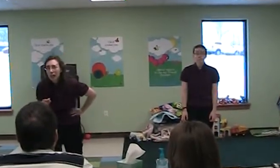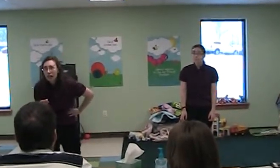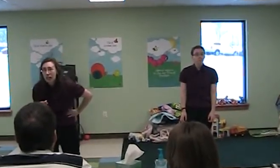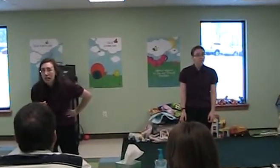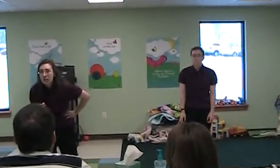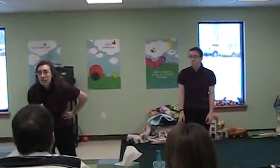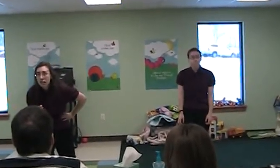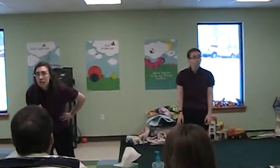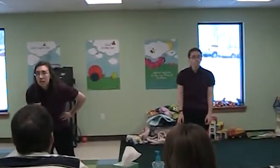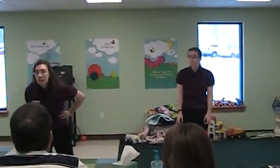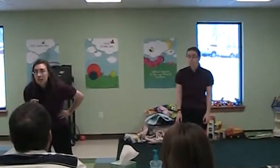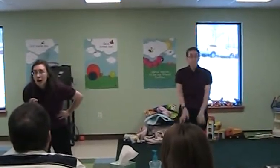Is...